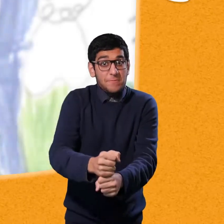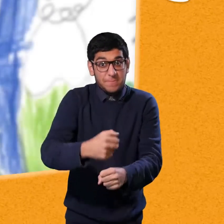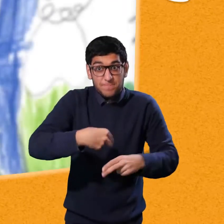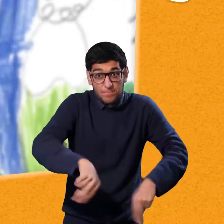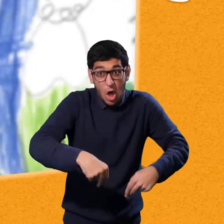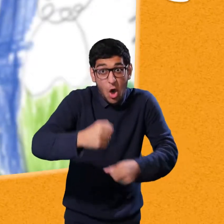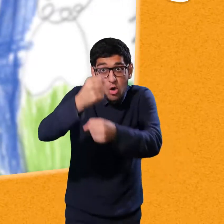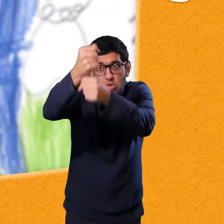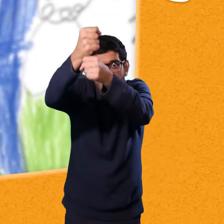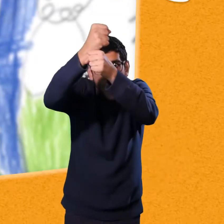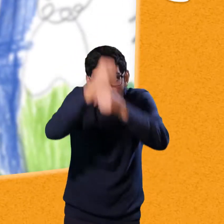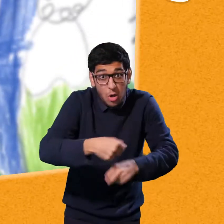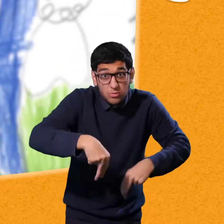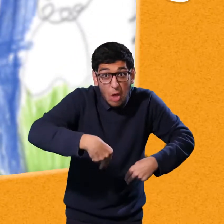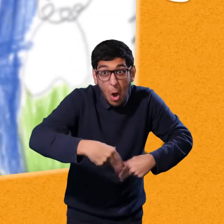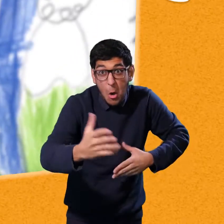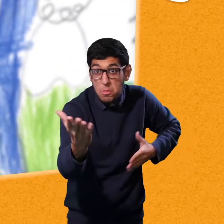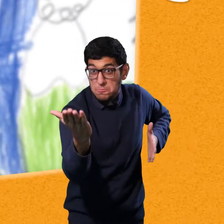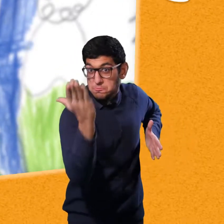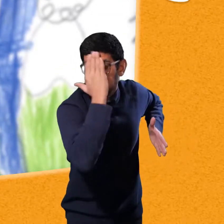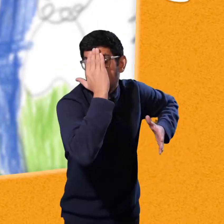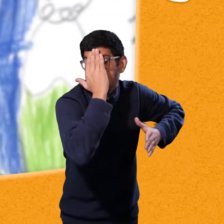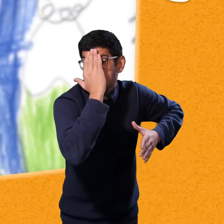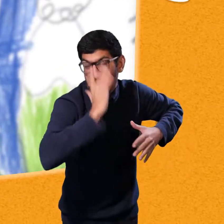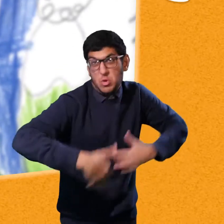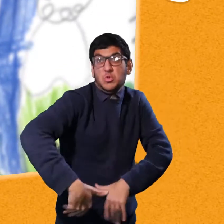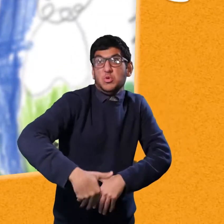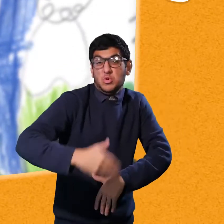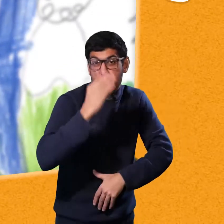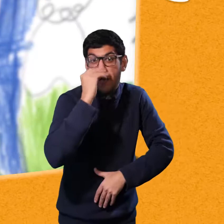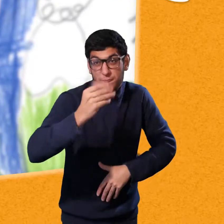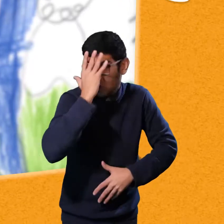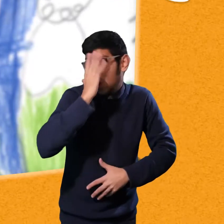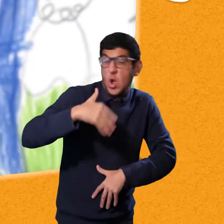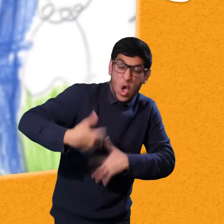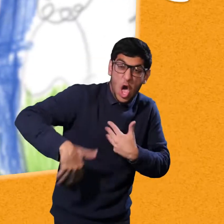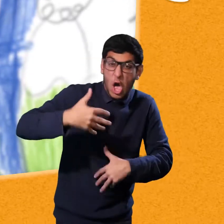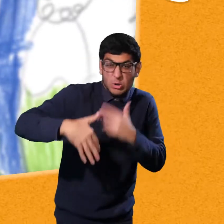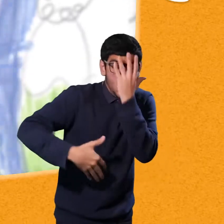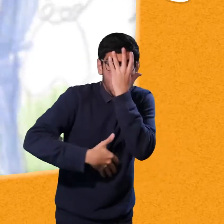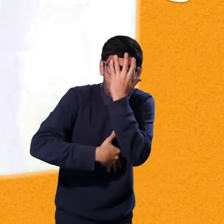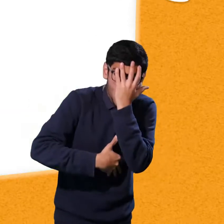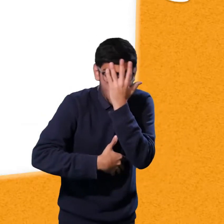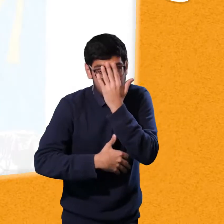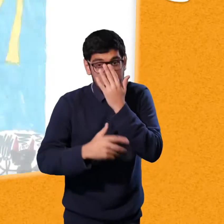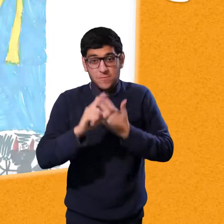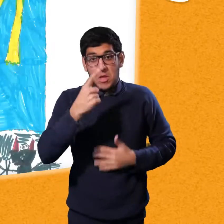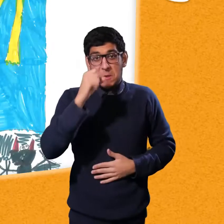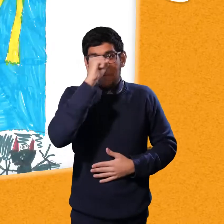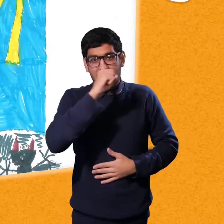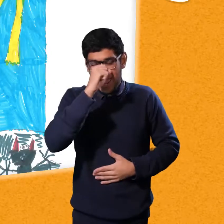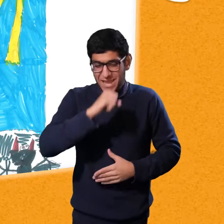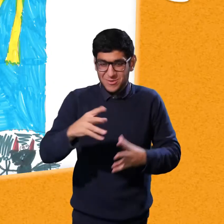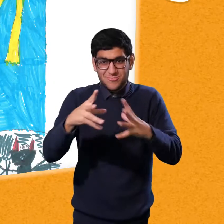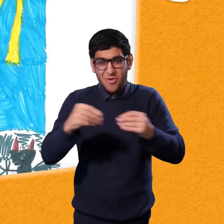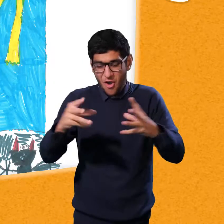The straw seller put down his sign into the ground and the wolf ran, ran to the first little pig until he ended up smashing